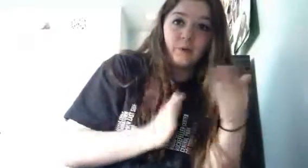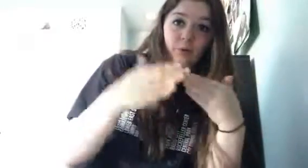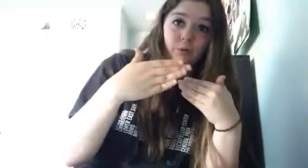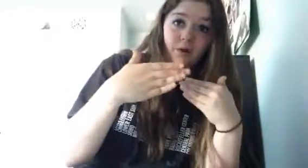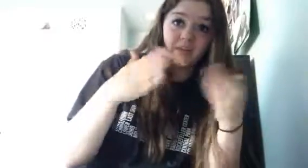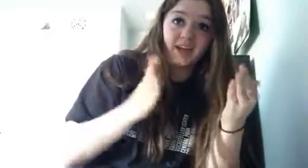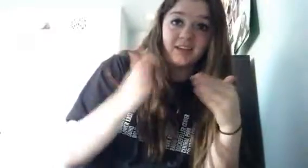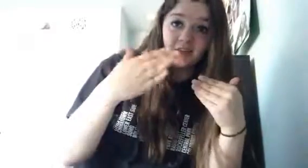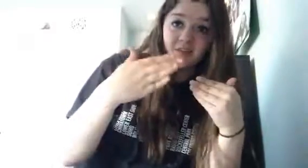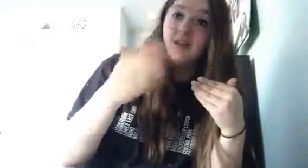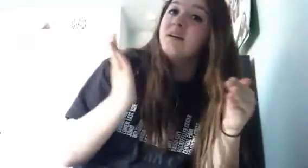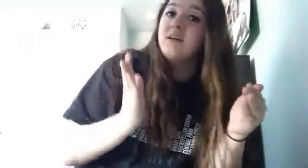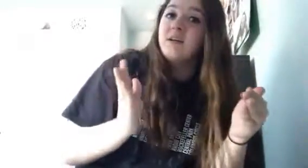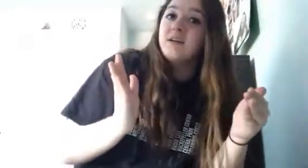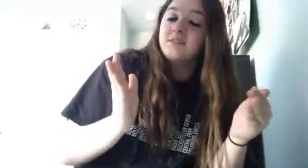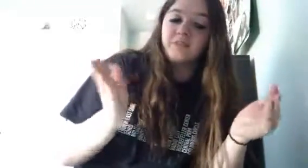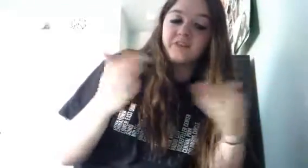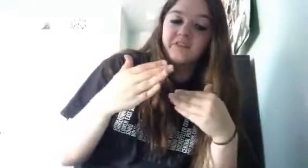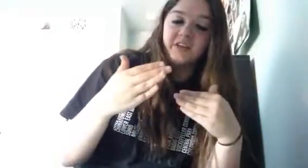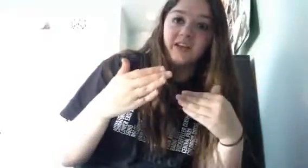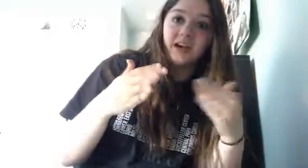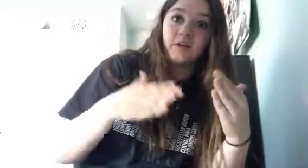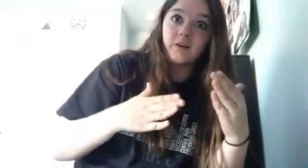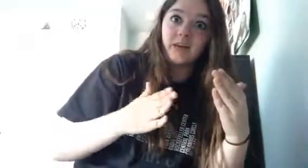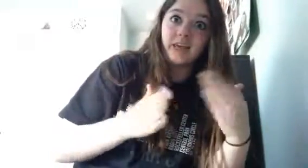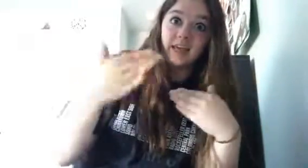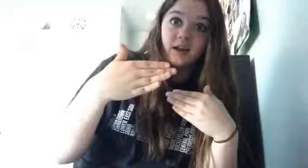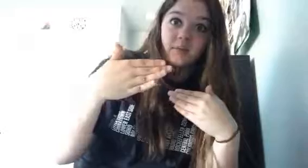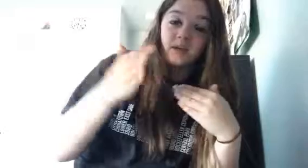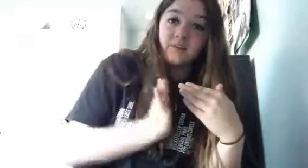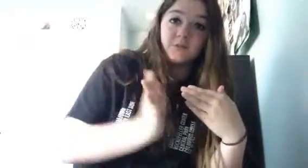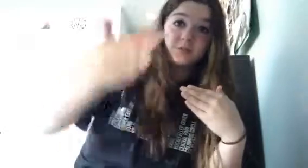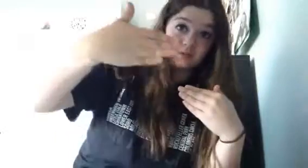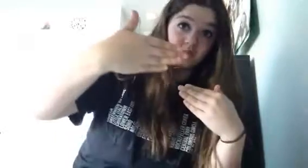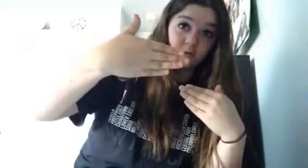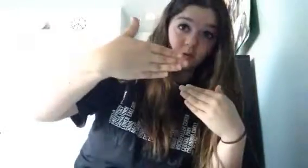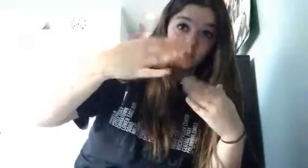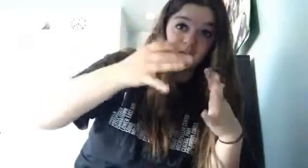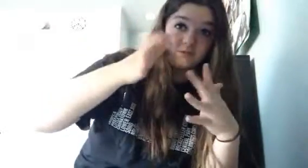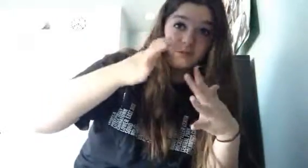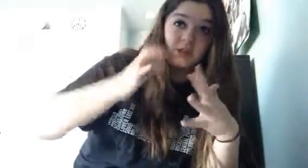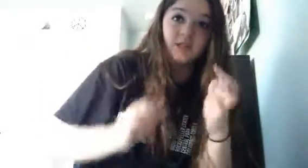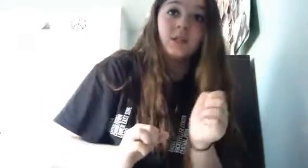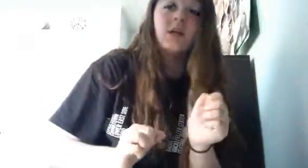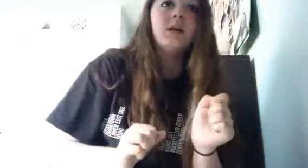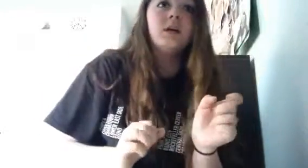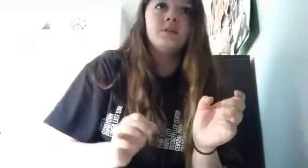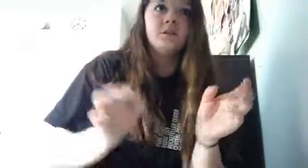road on like a hill so basically i didn't want to like hit anybody if i was going around the corner kind of too fast so